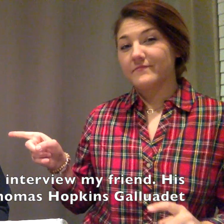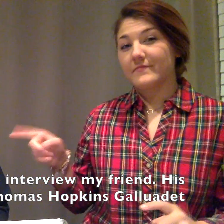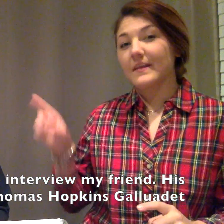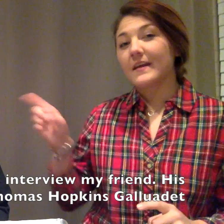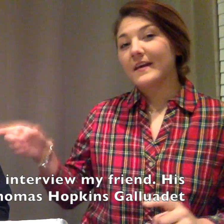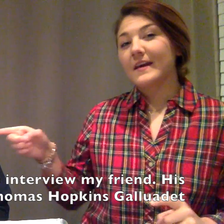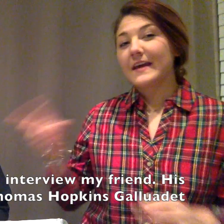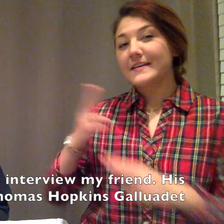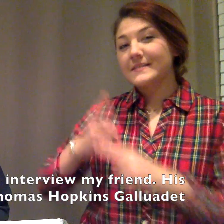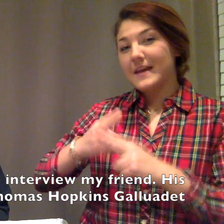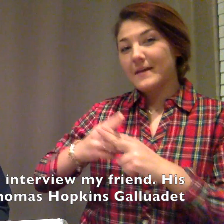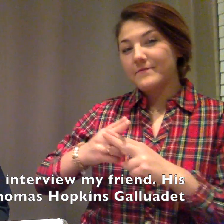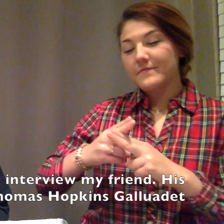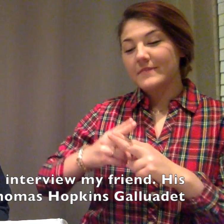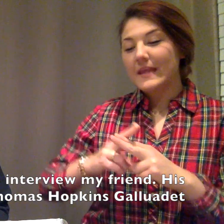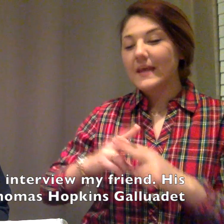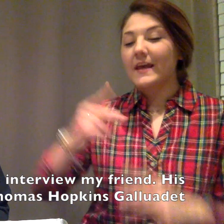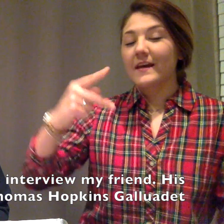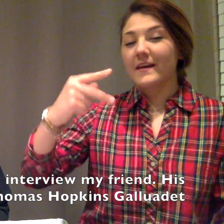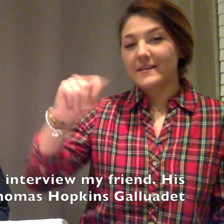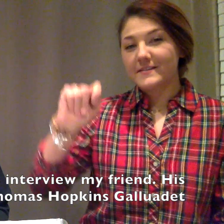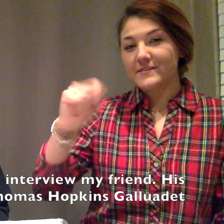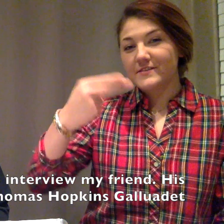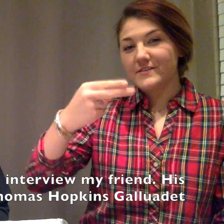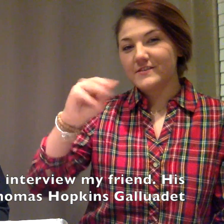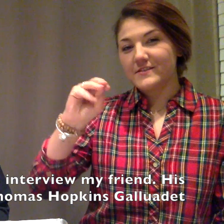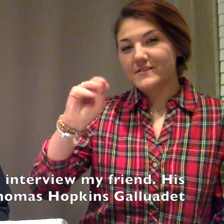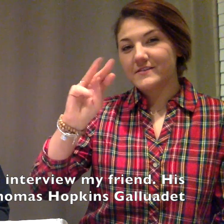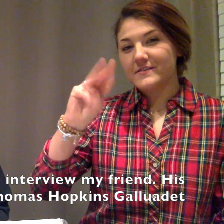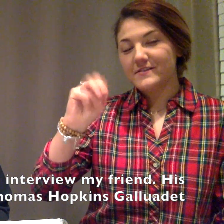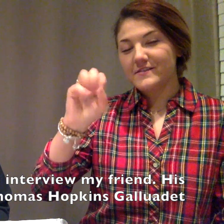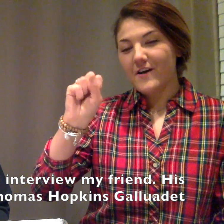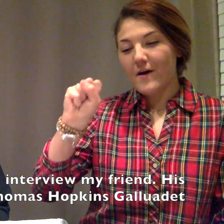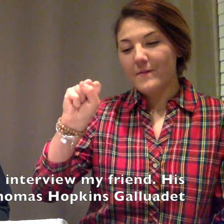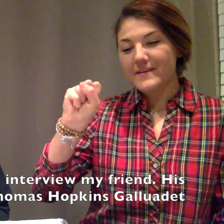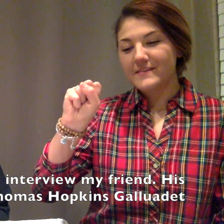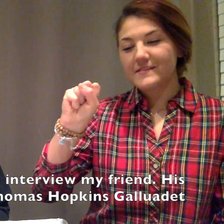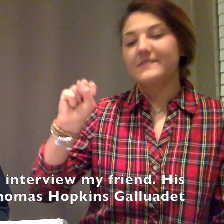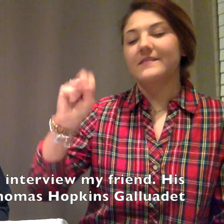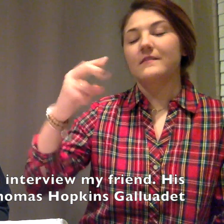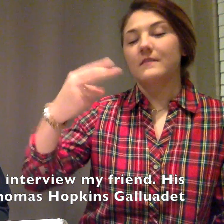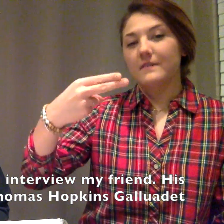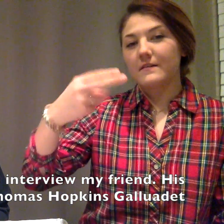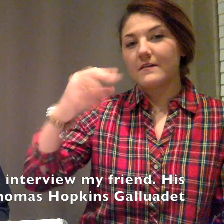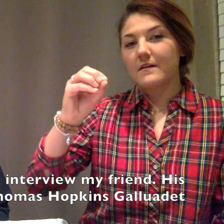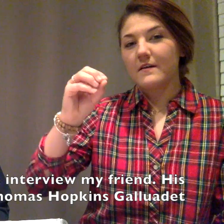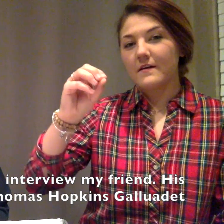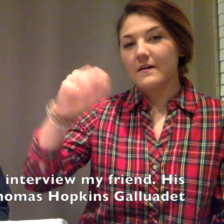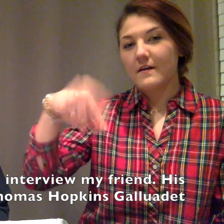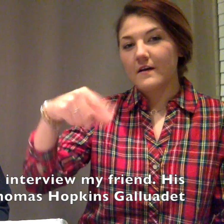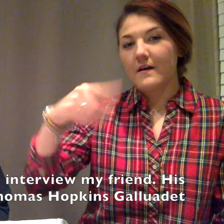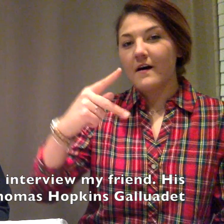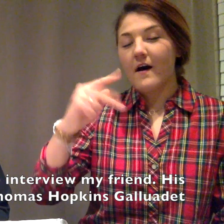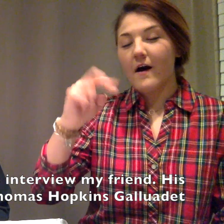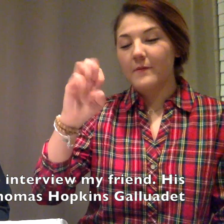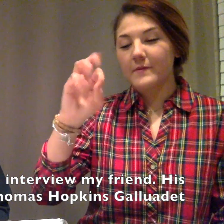His name is Thomas Hopkins.